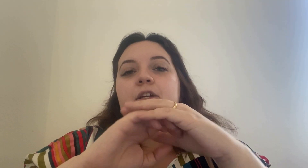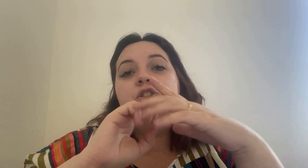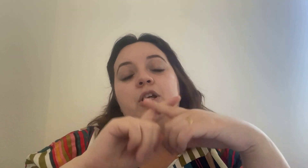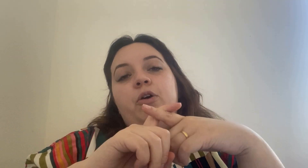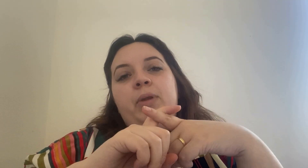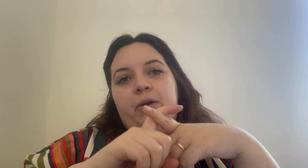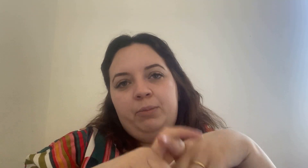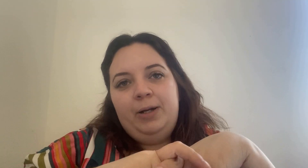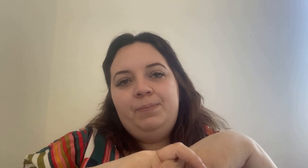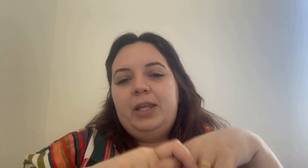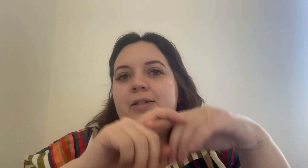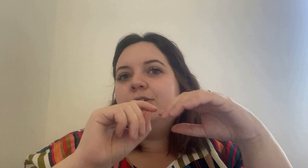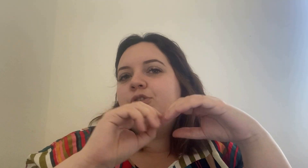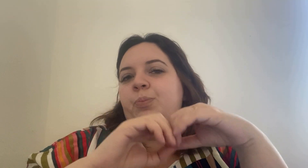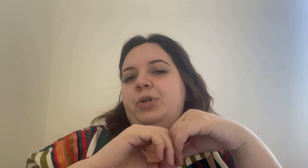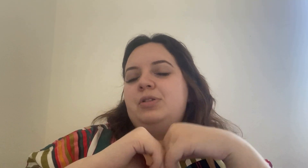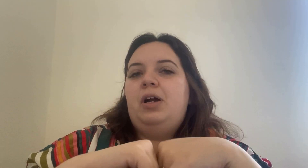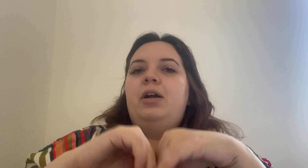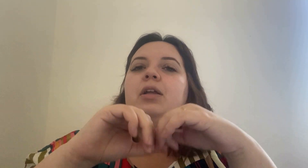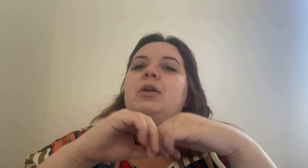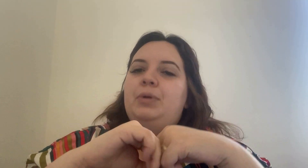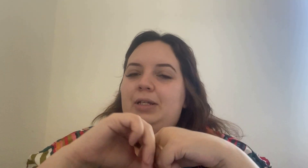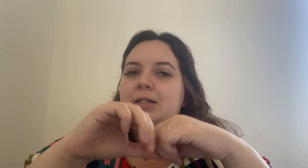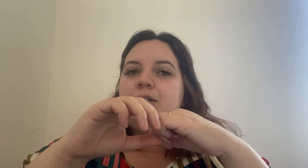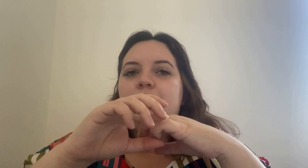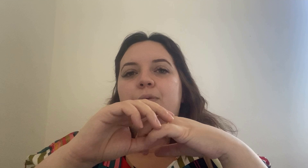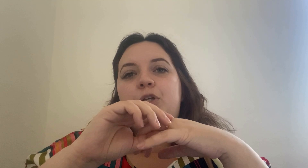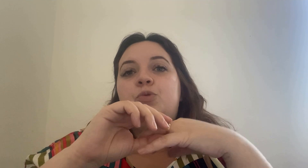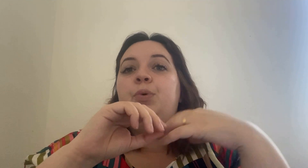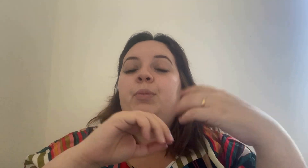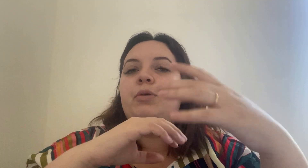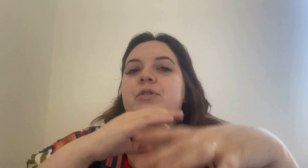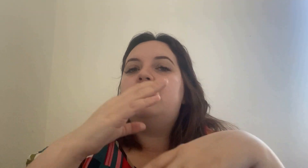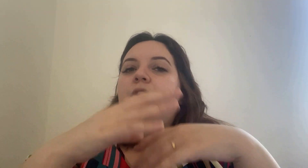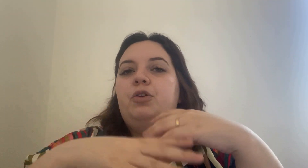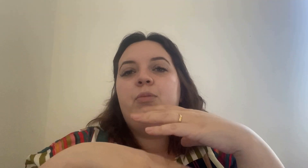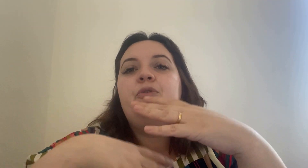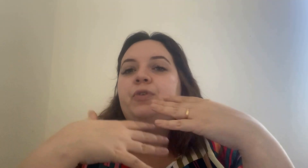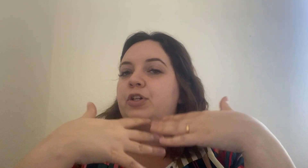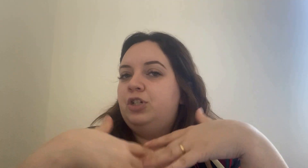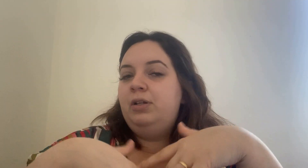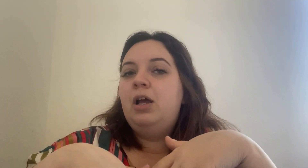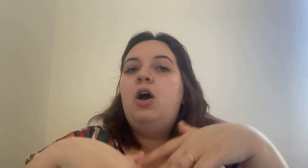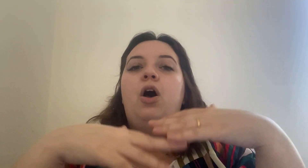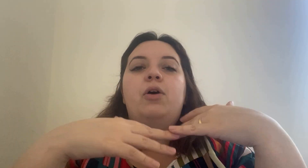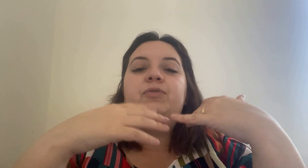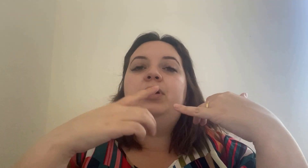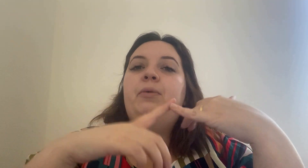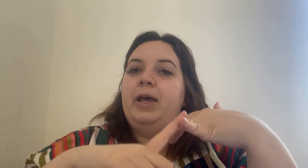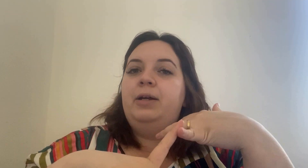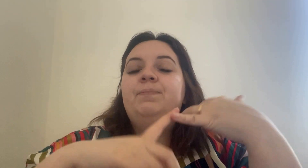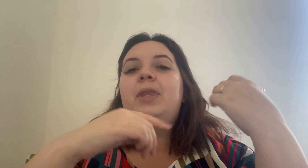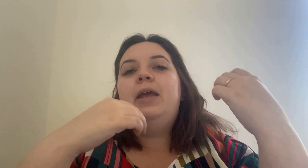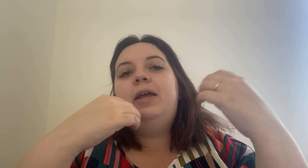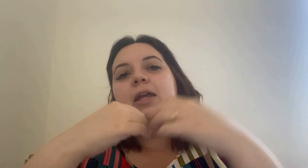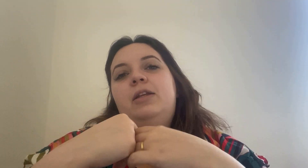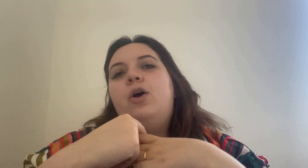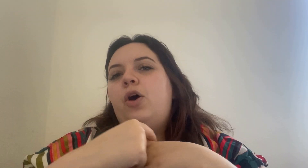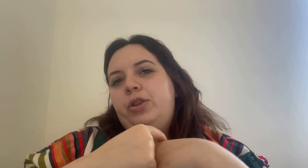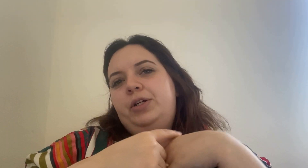ginkgo biloba it's a superstar ingredient which promotes a normal function of the ureta and others